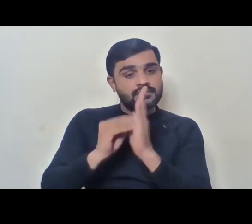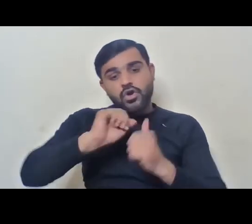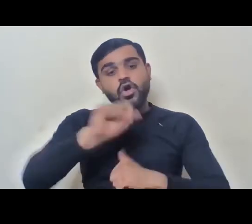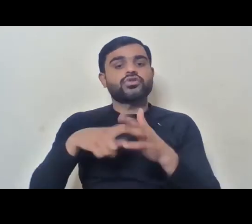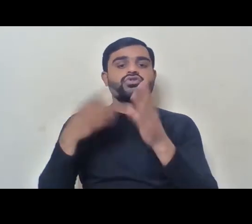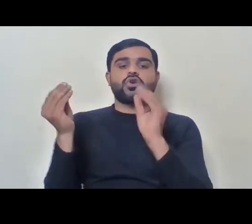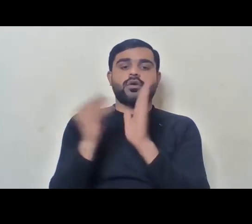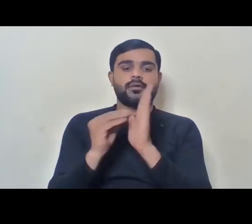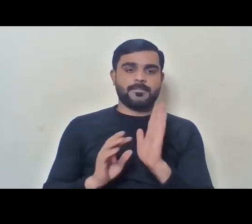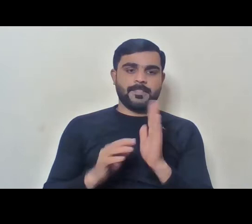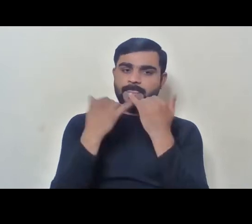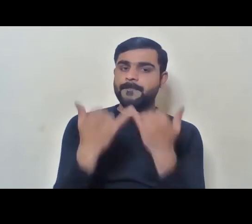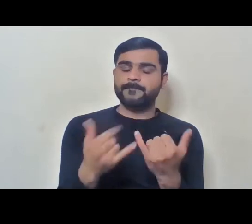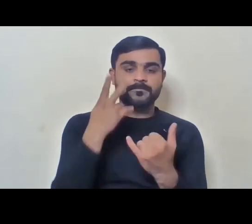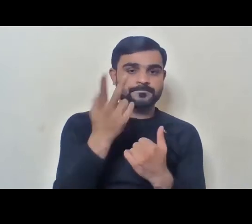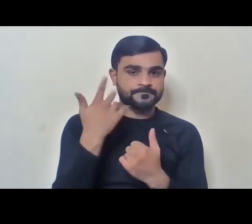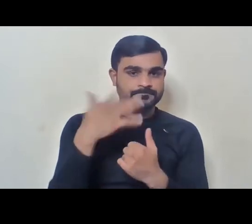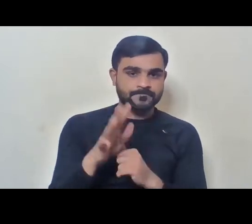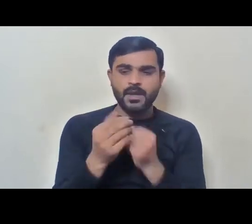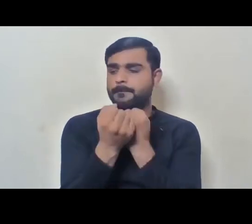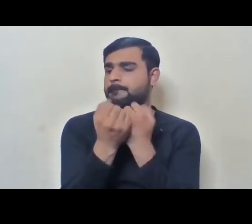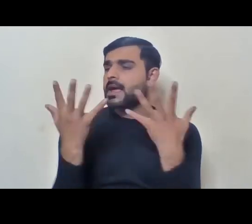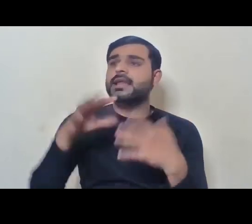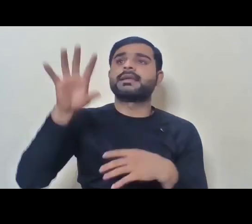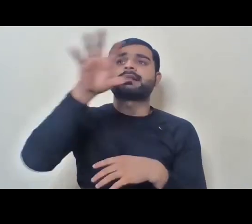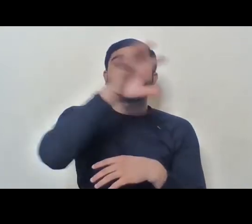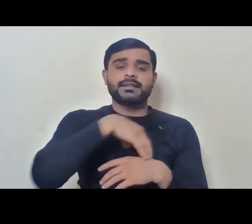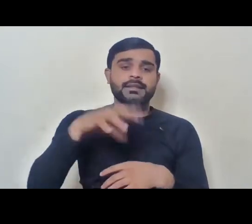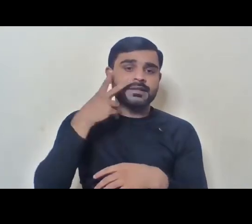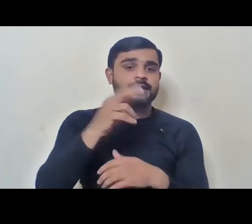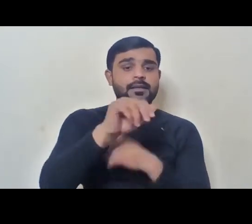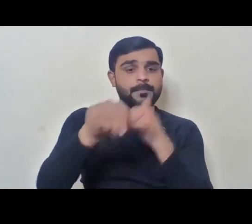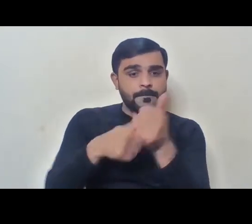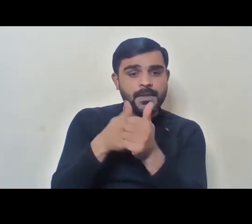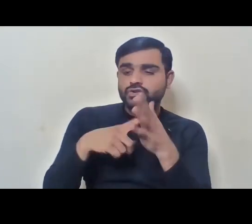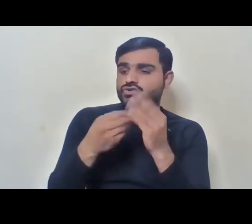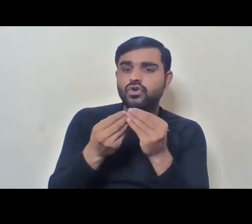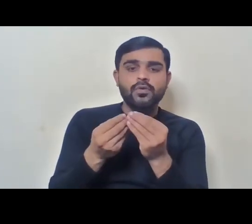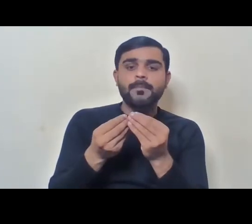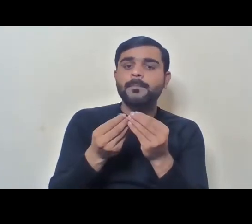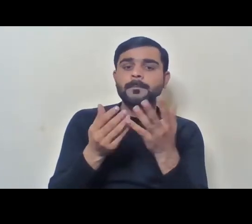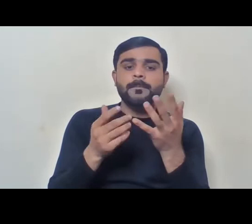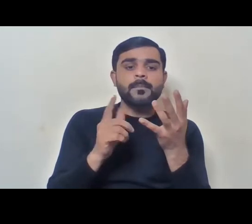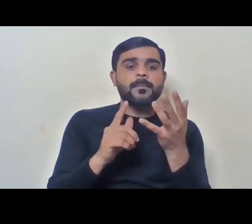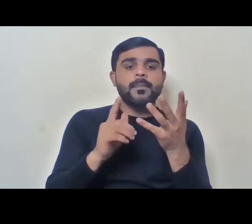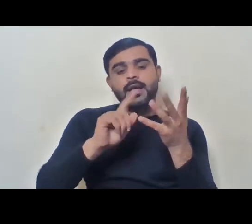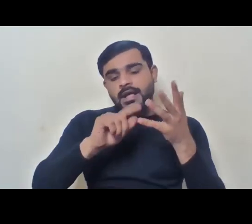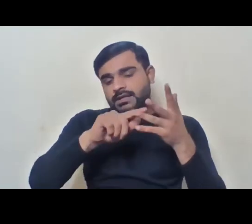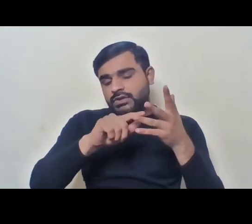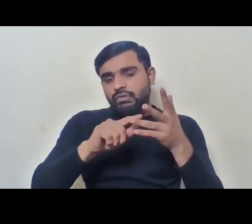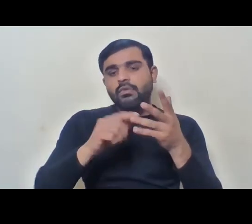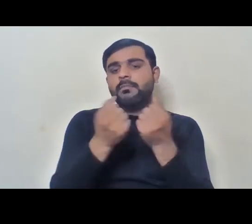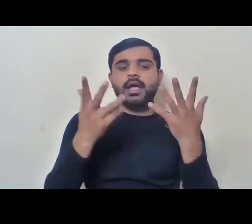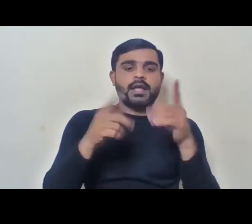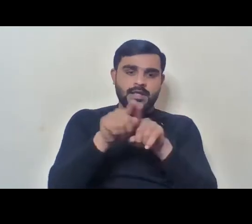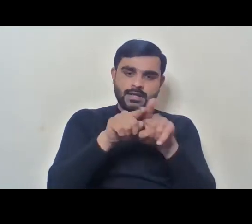Now we are seeing that in many states, backlog vacancies are not filled up. I mean, I can just give my example of Karnataka.